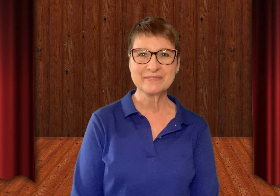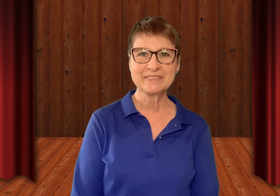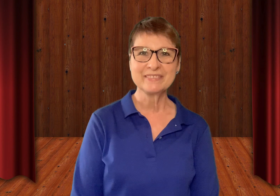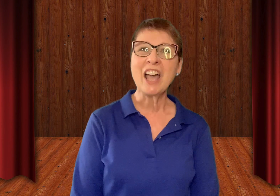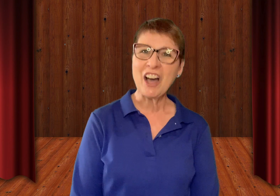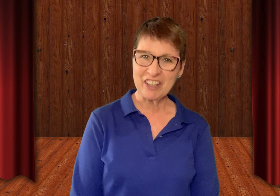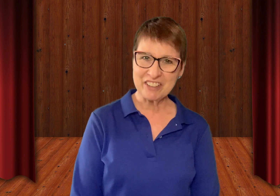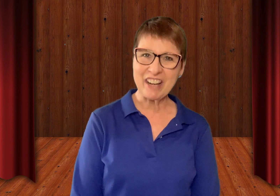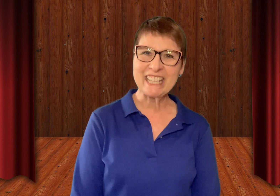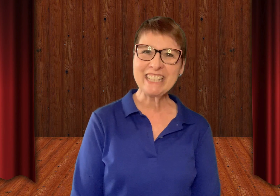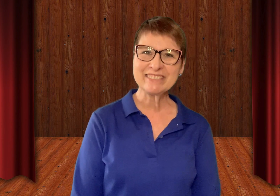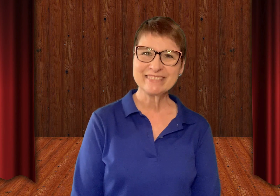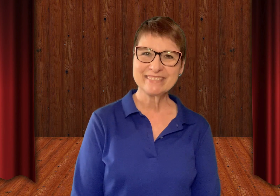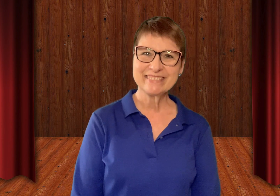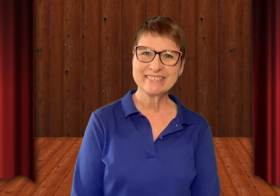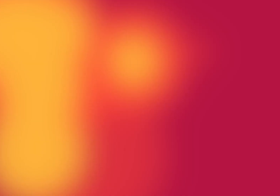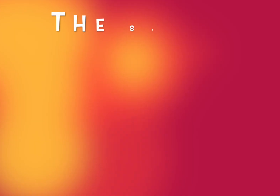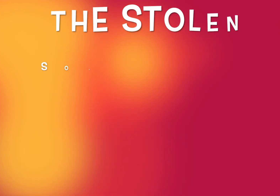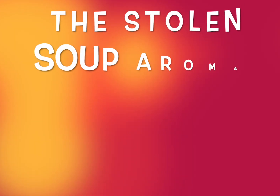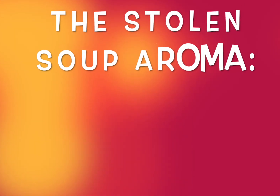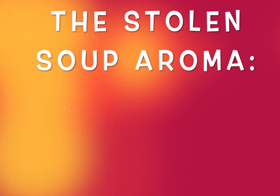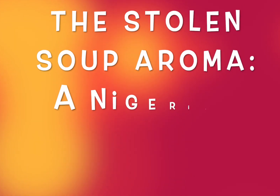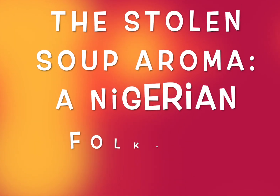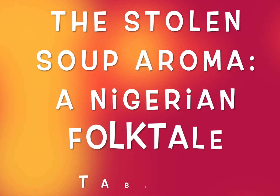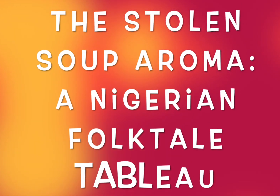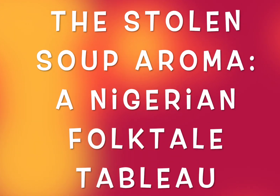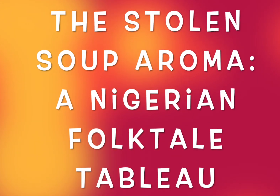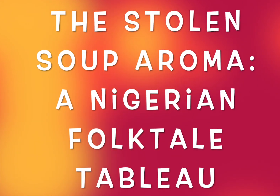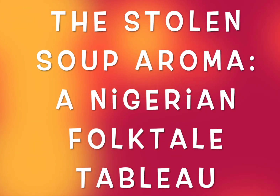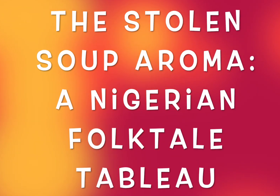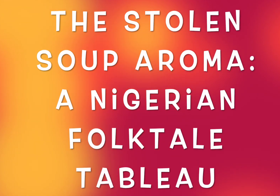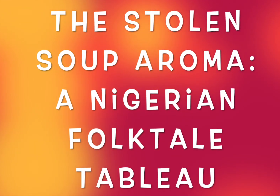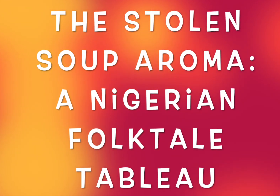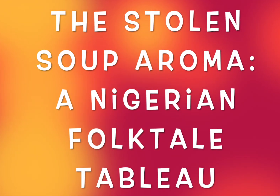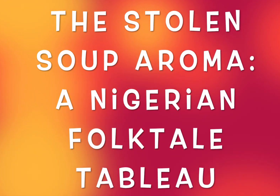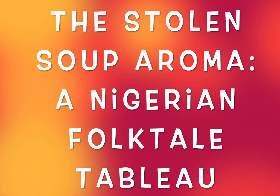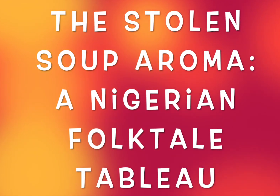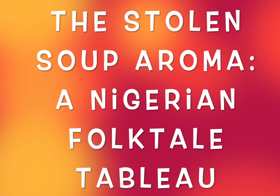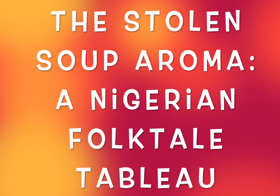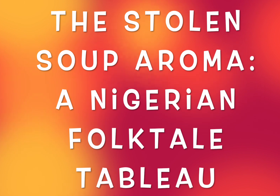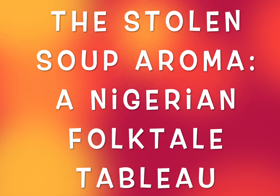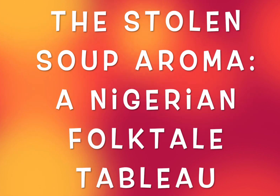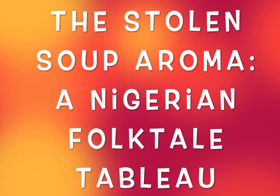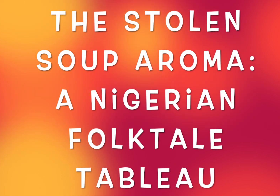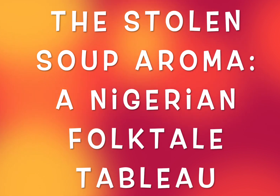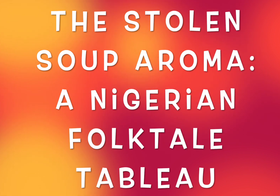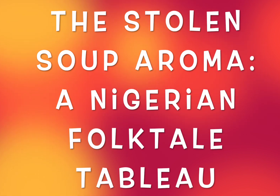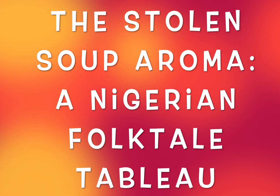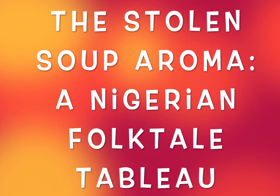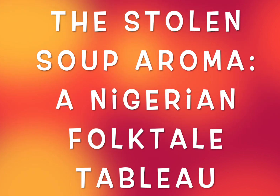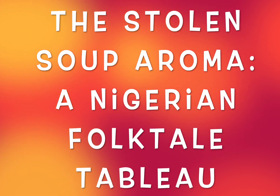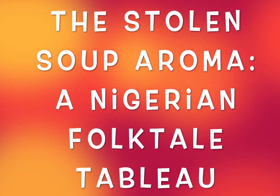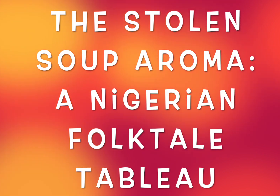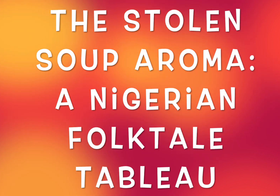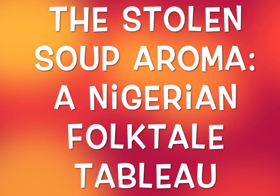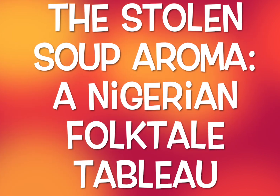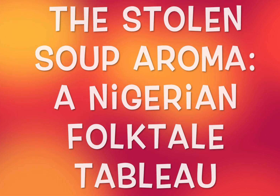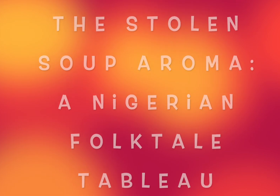Are you ready? The stolen soup aroma, a Nigerian folktale tableau.